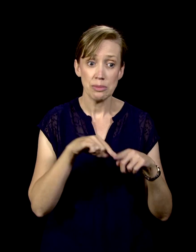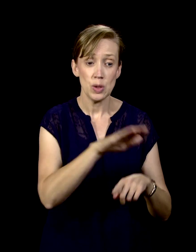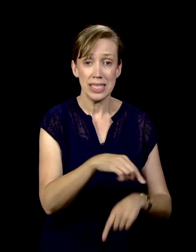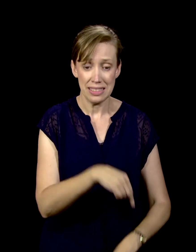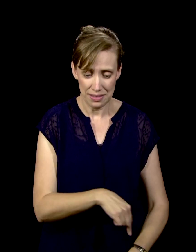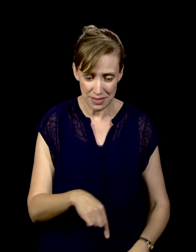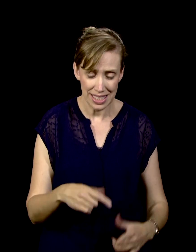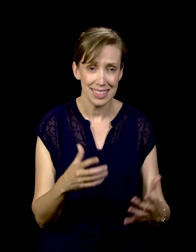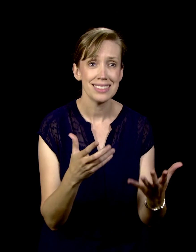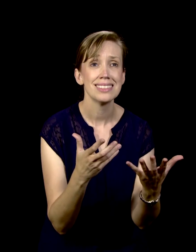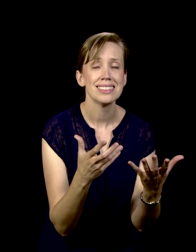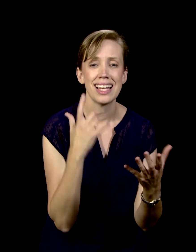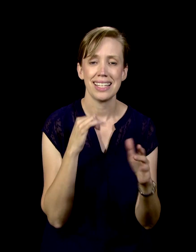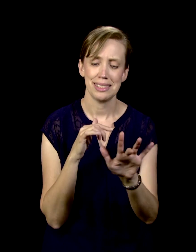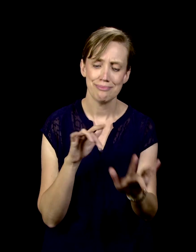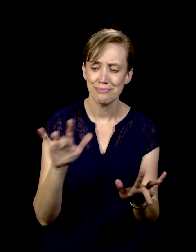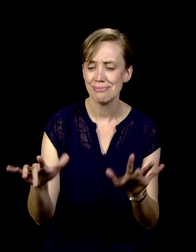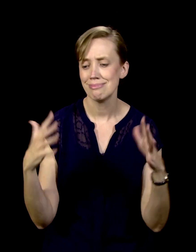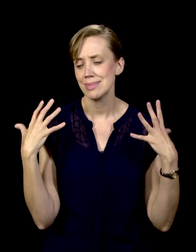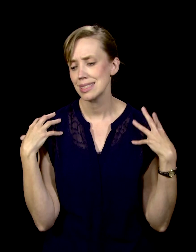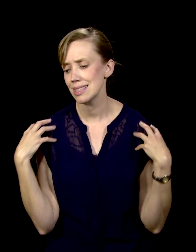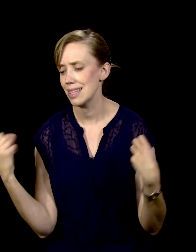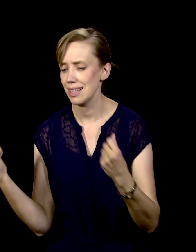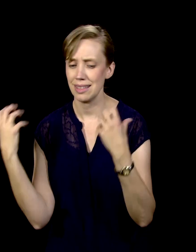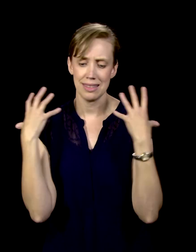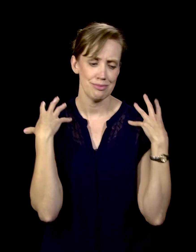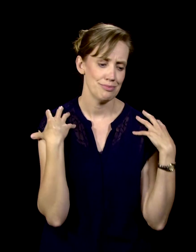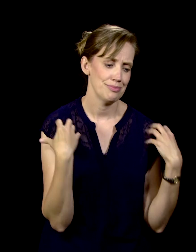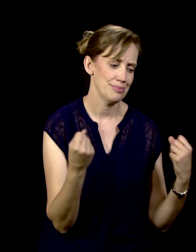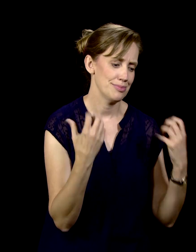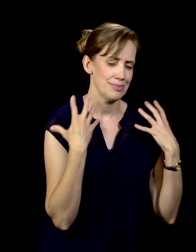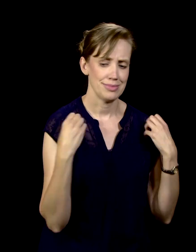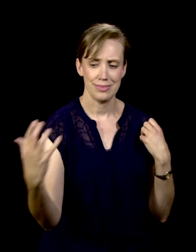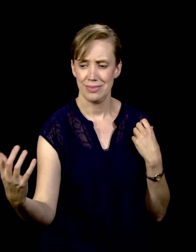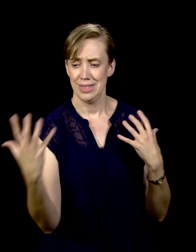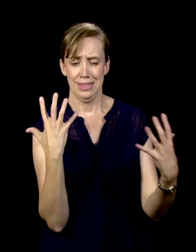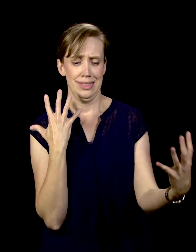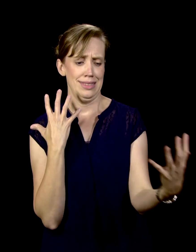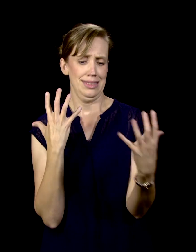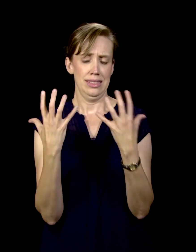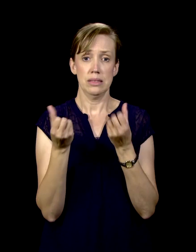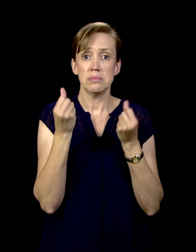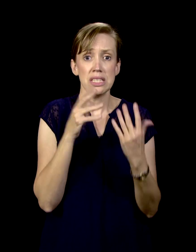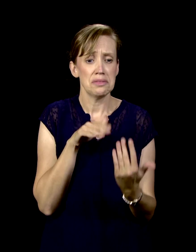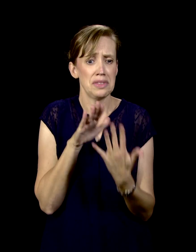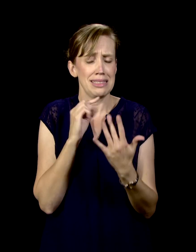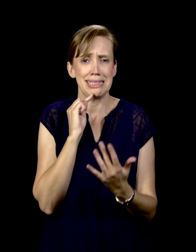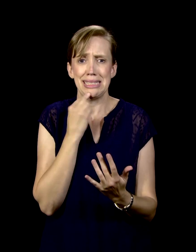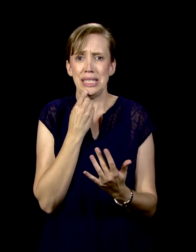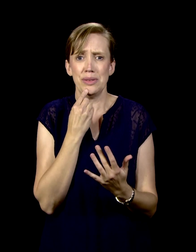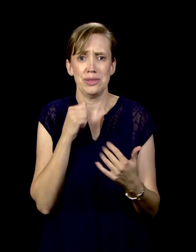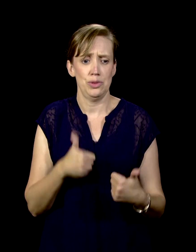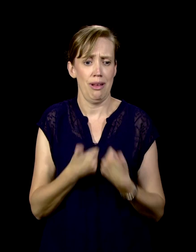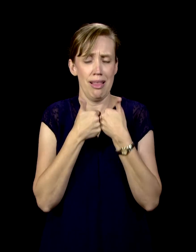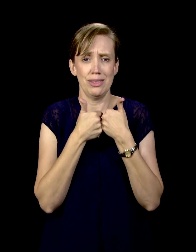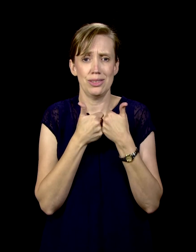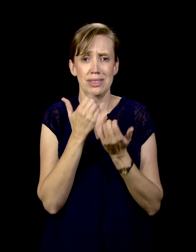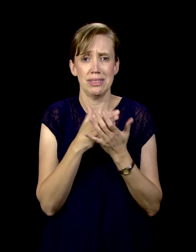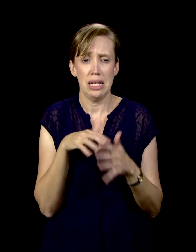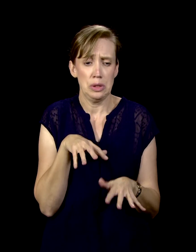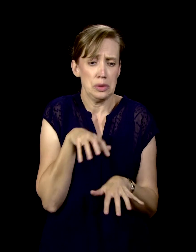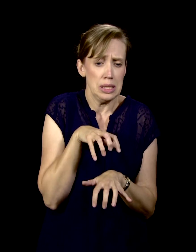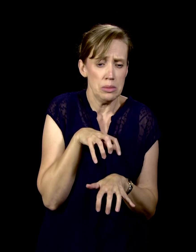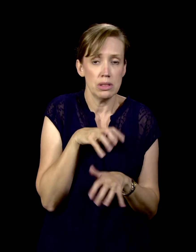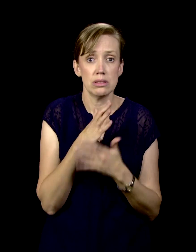Imagine that. Huge crowds flocked to Jesus, and they brought with them a lot of people facing serious challenges. Some crippled, others